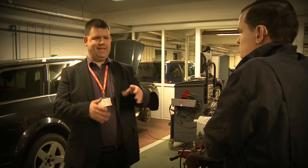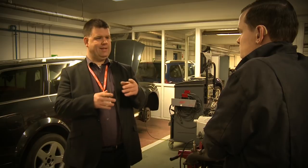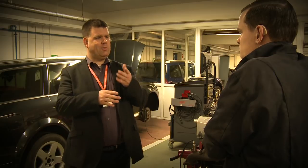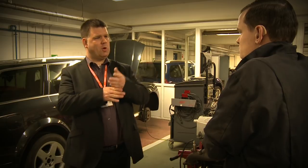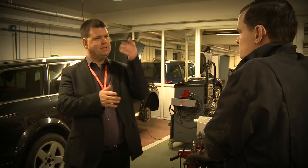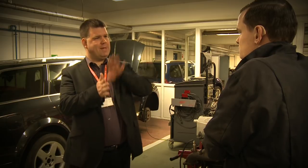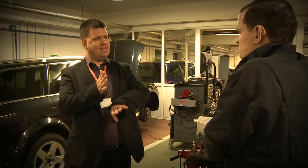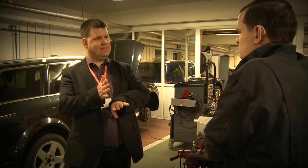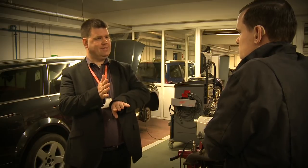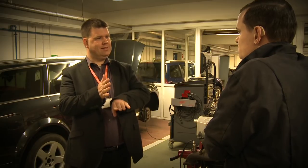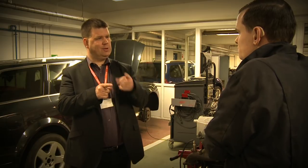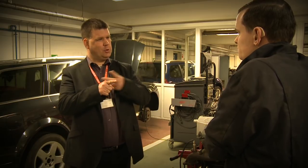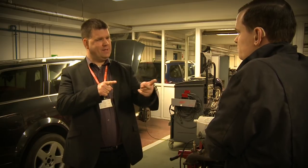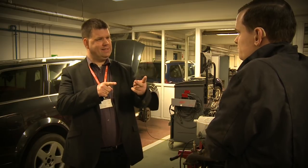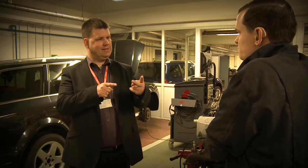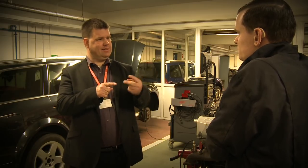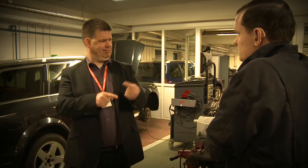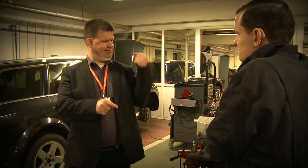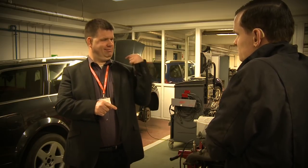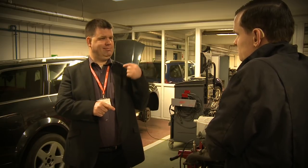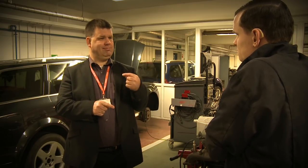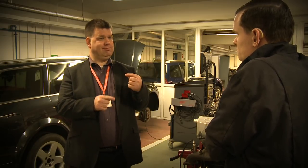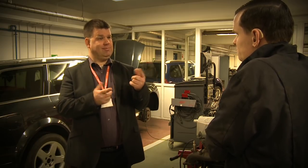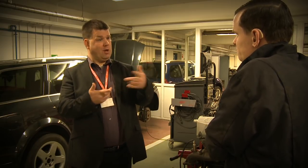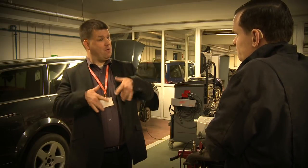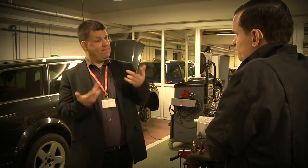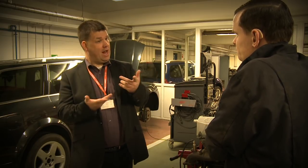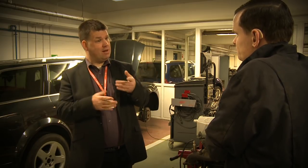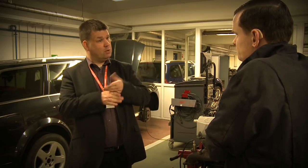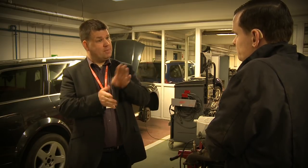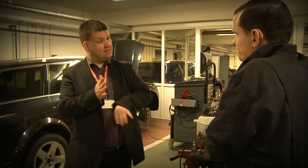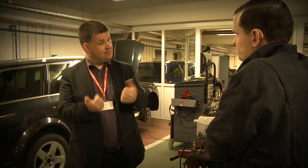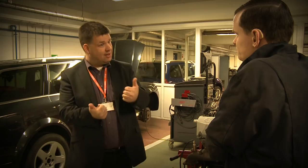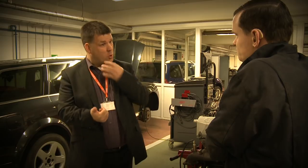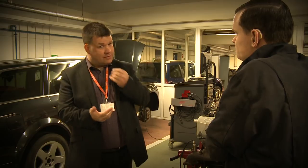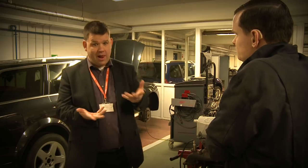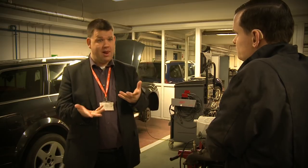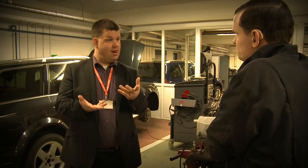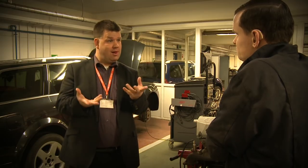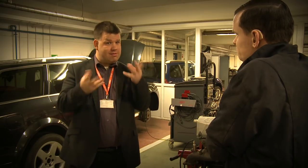Recently you've done two weeks work experience. Was it good? Do you think it was useful for you? What did you learn?